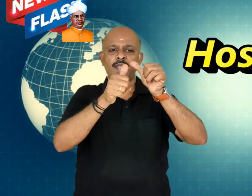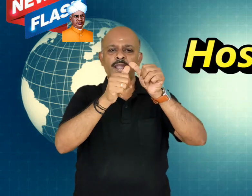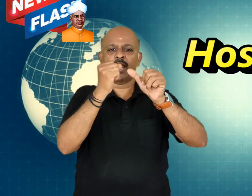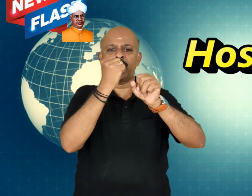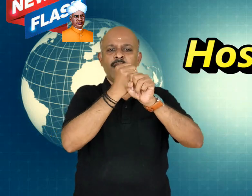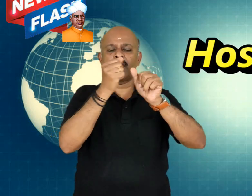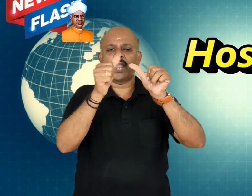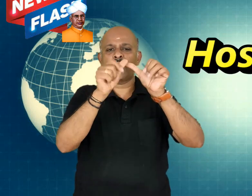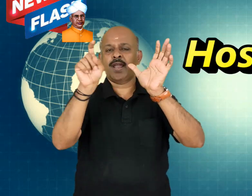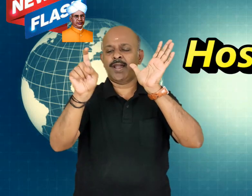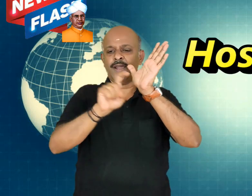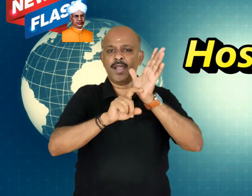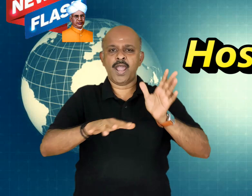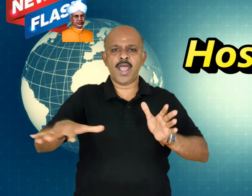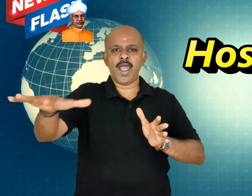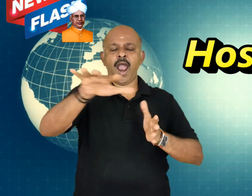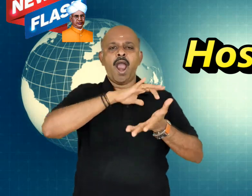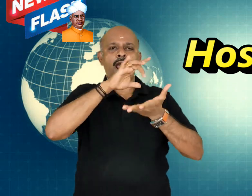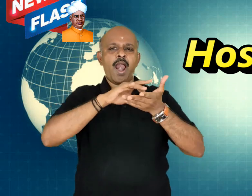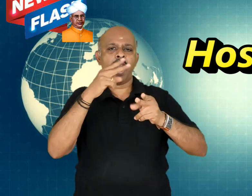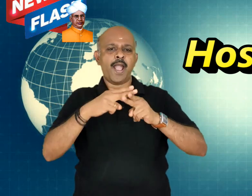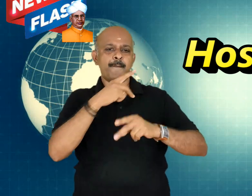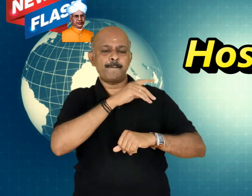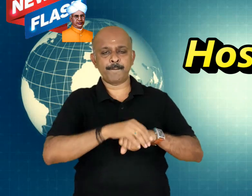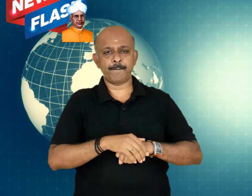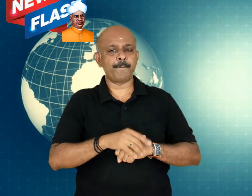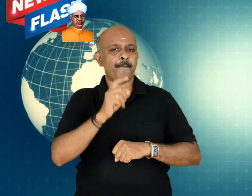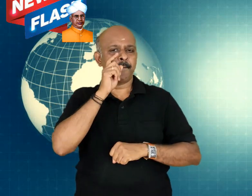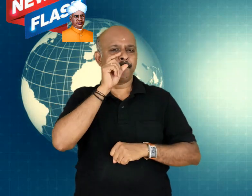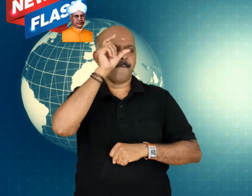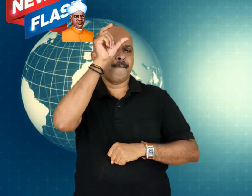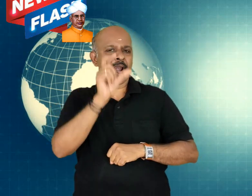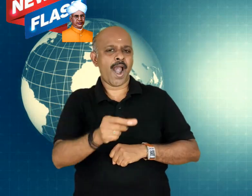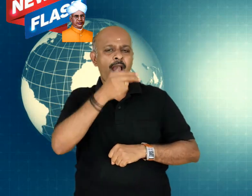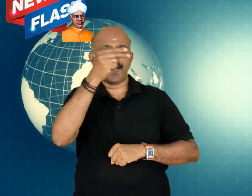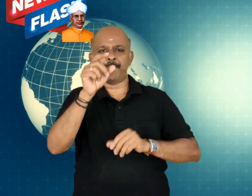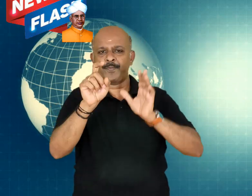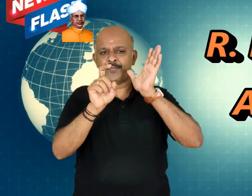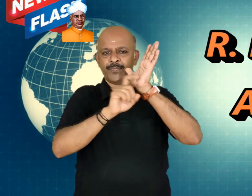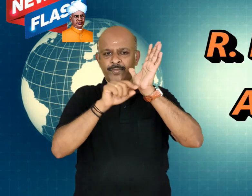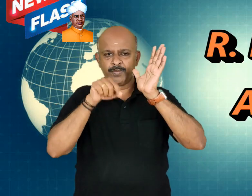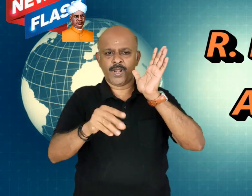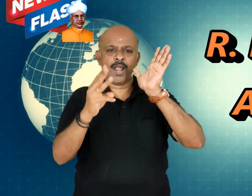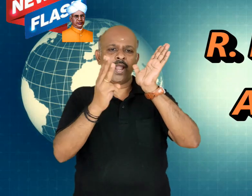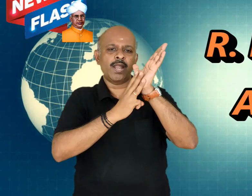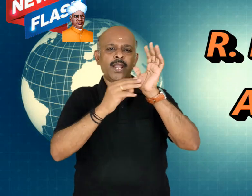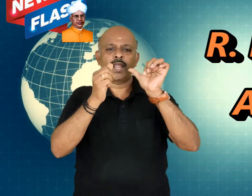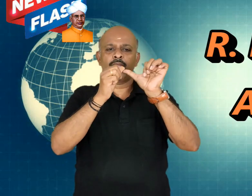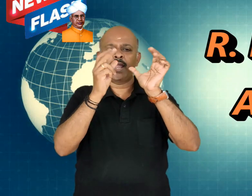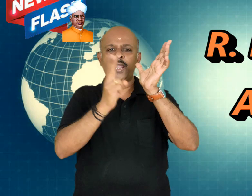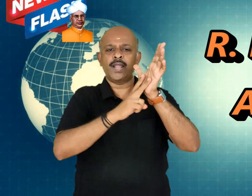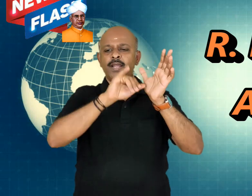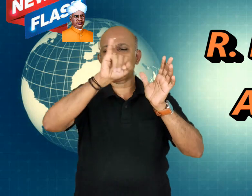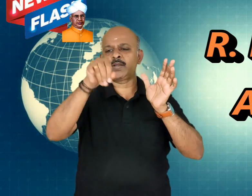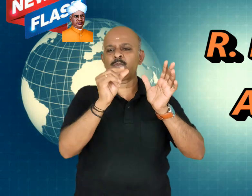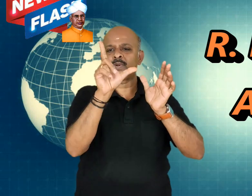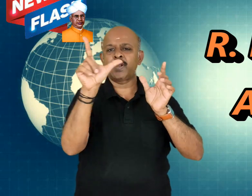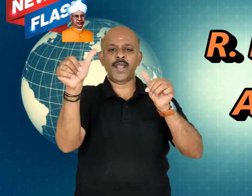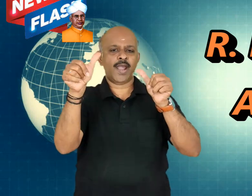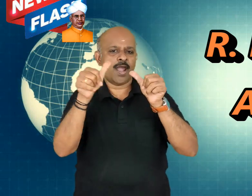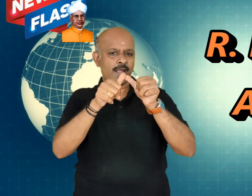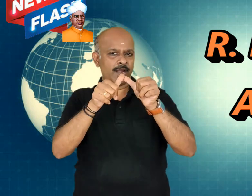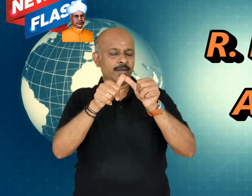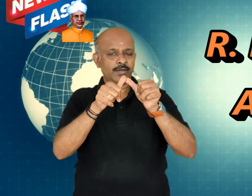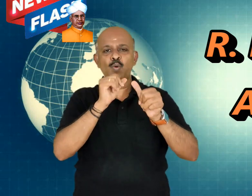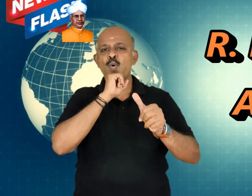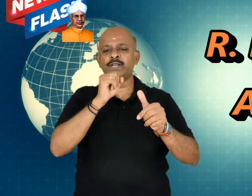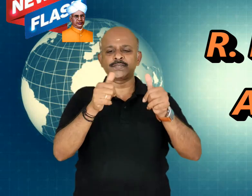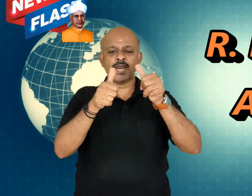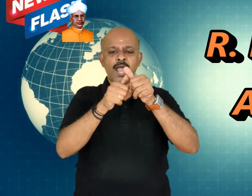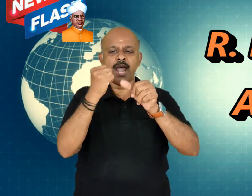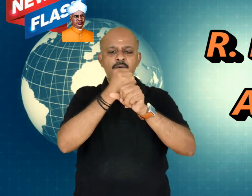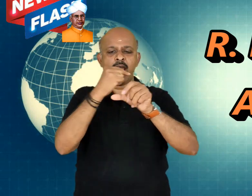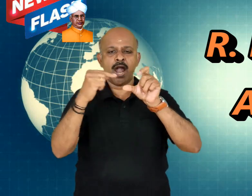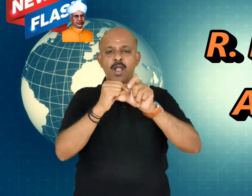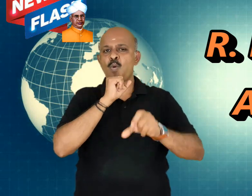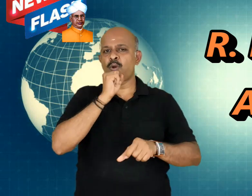she